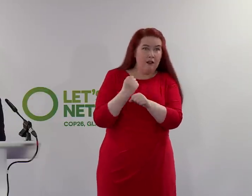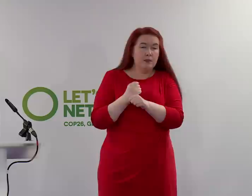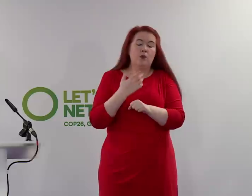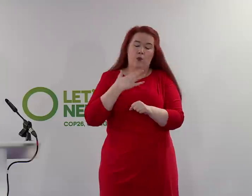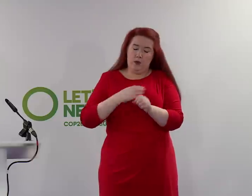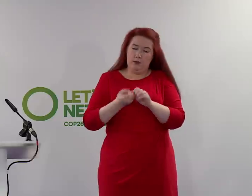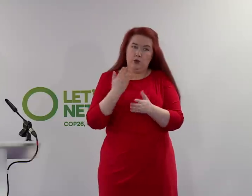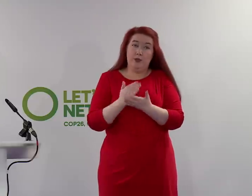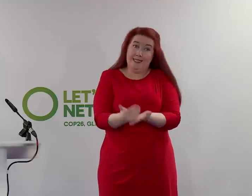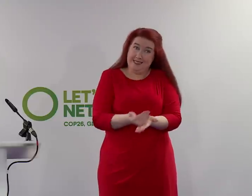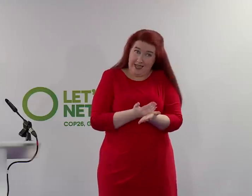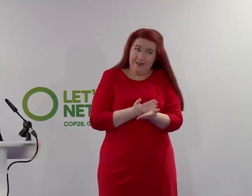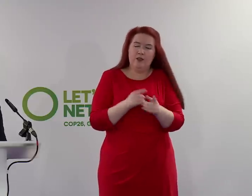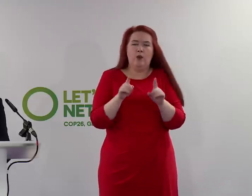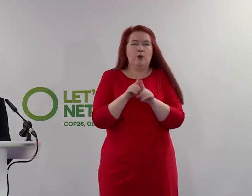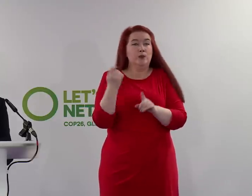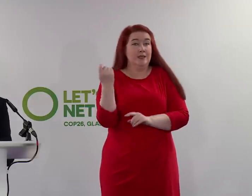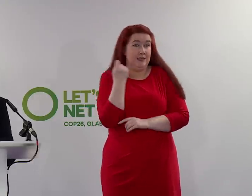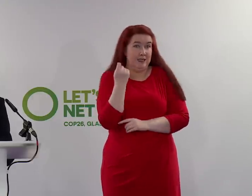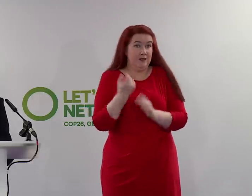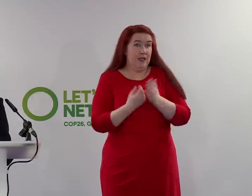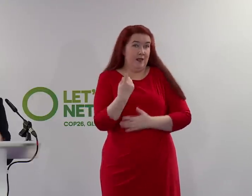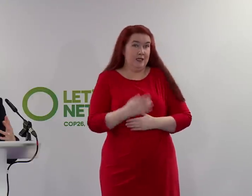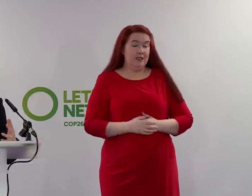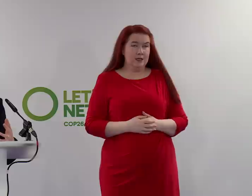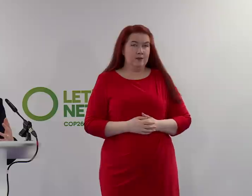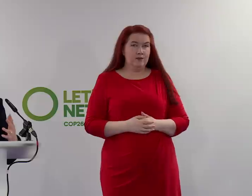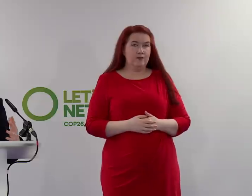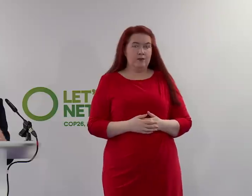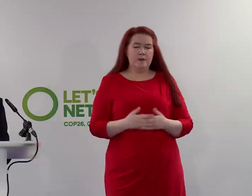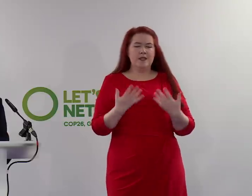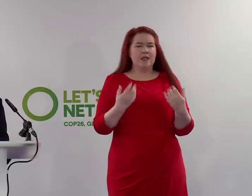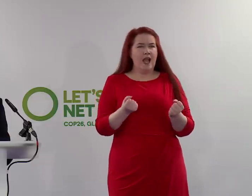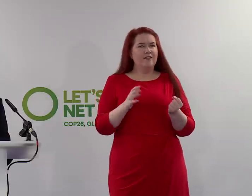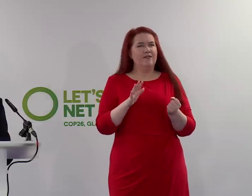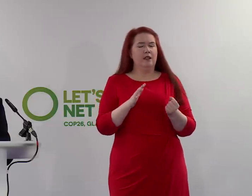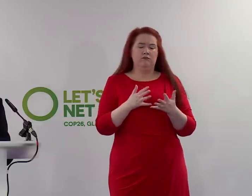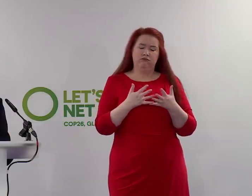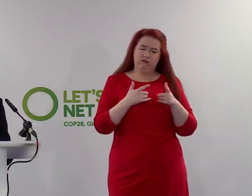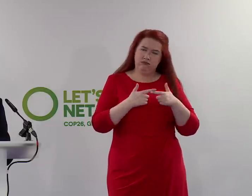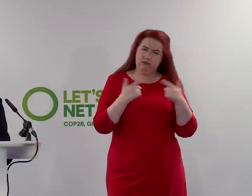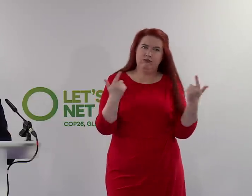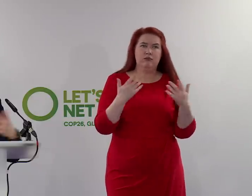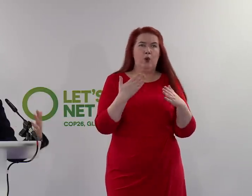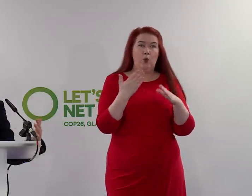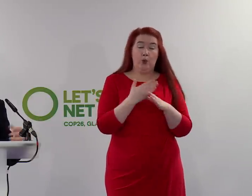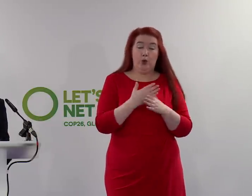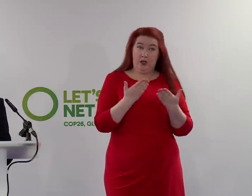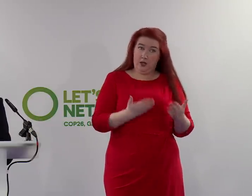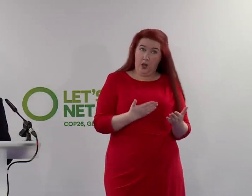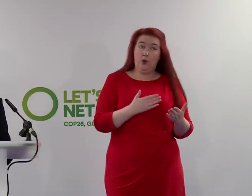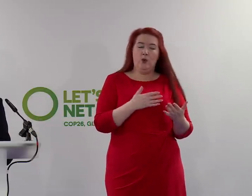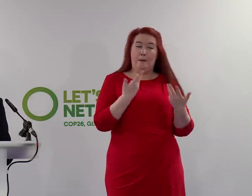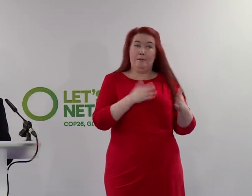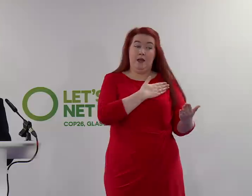safe, as well as hopefully a successful event. And there is a huge amount of work going on now and has been